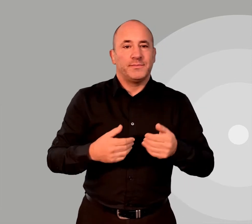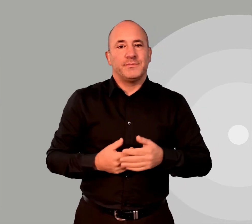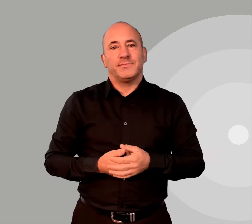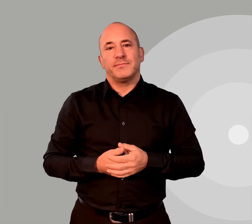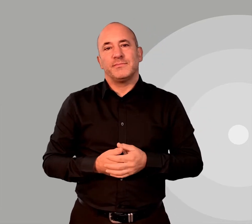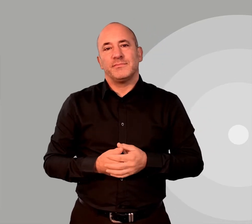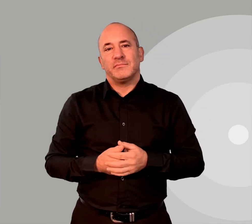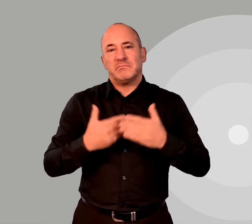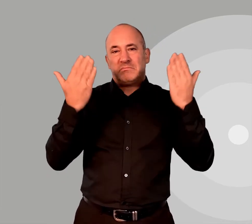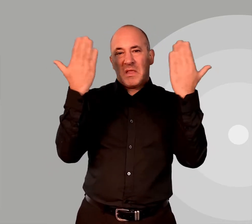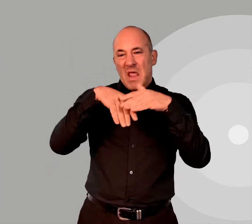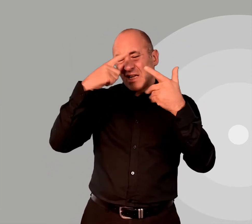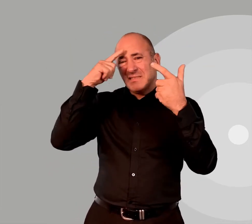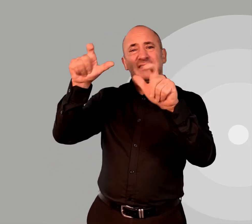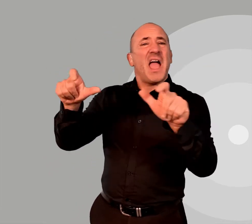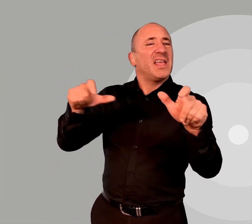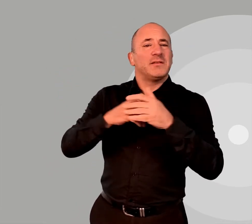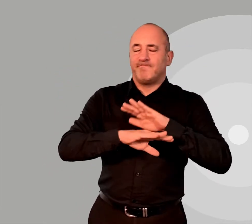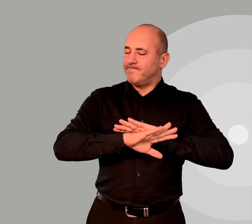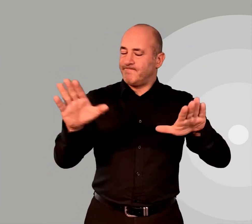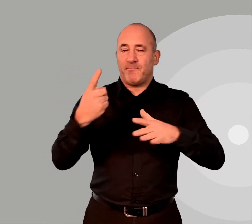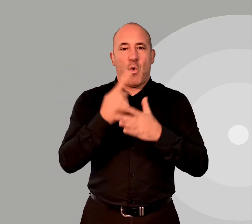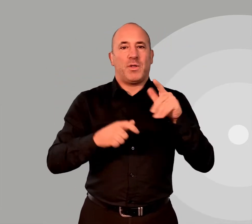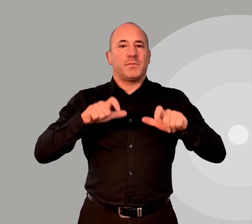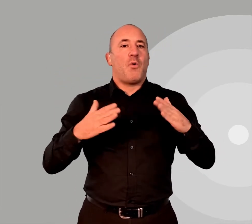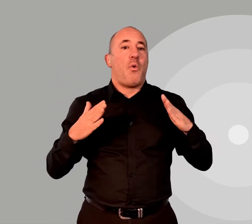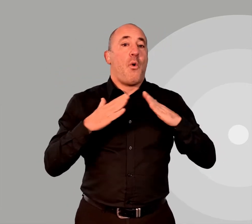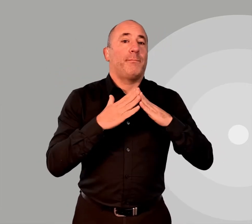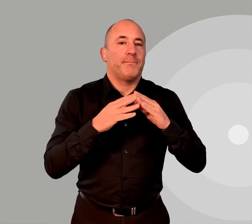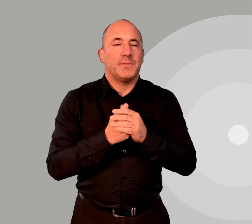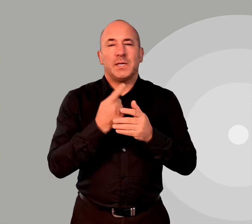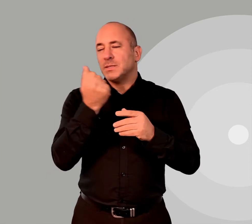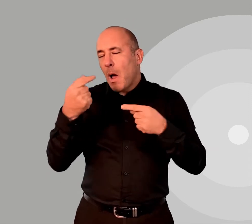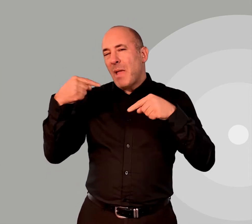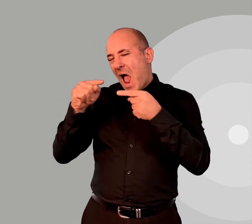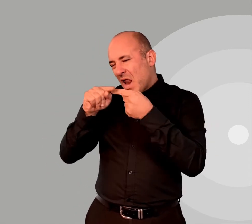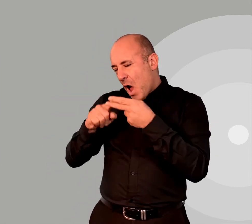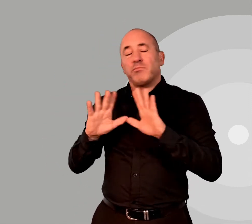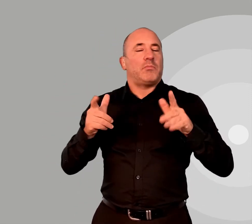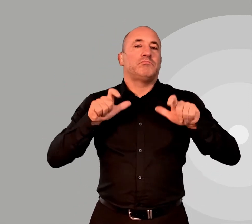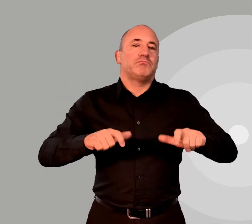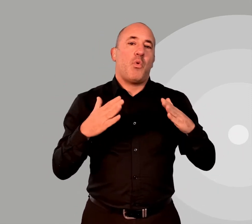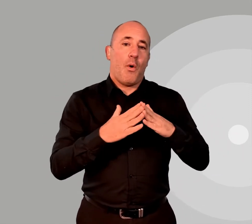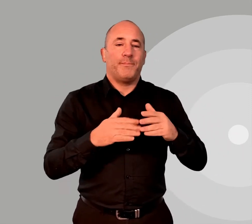Overnight stays. You must not stay overnight away from home. Limited exceptions apply.